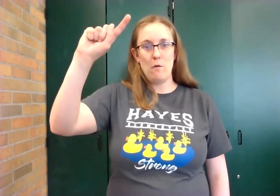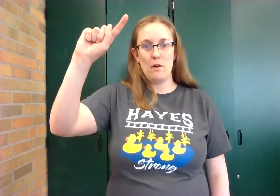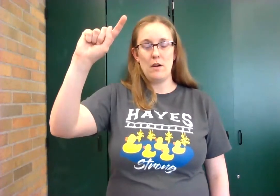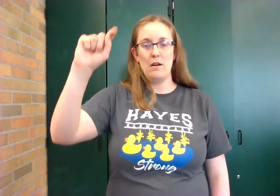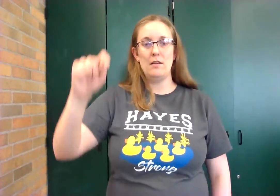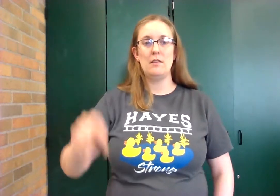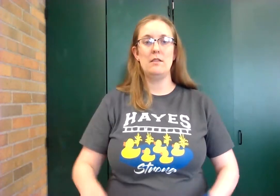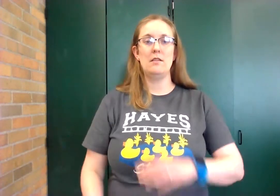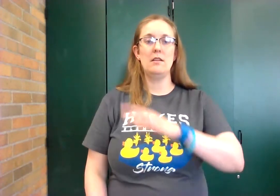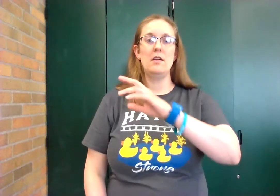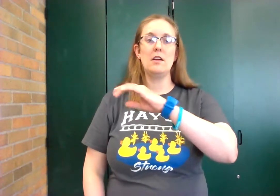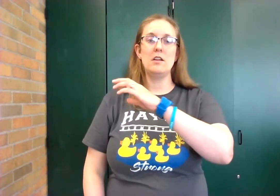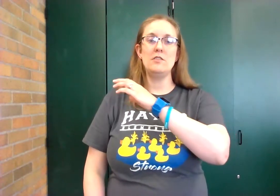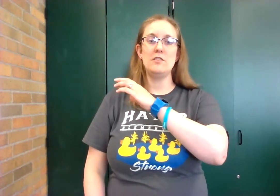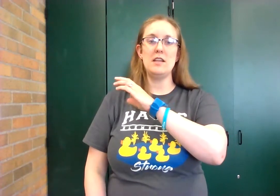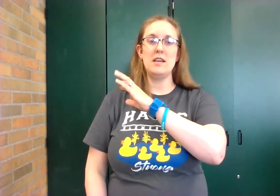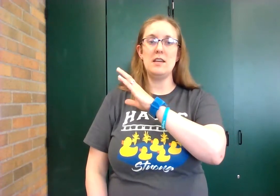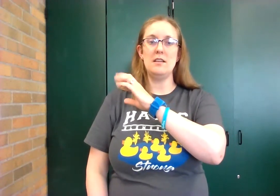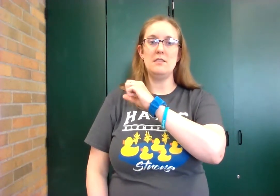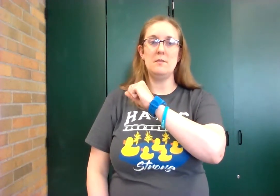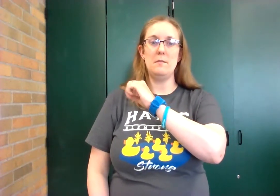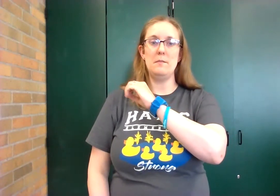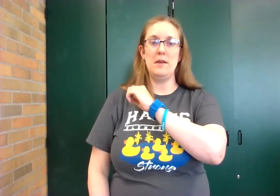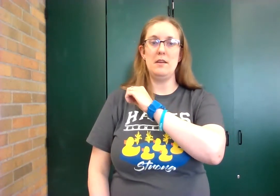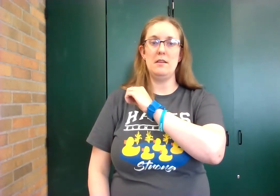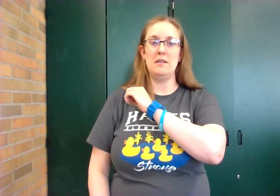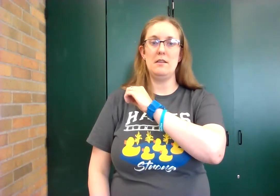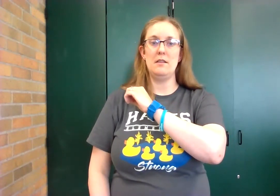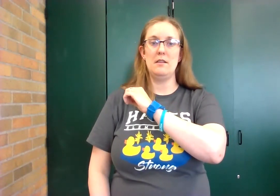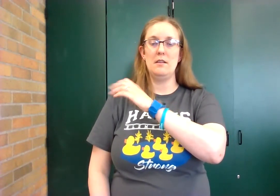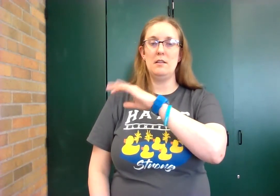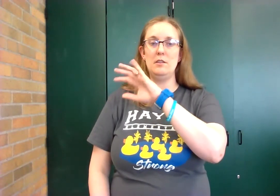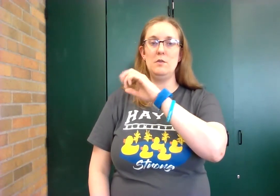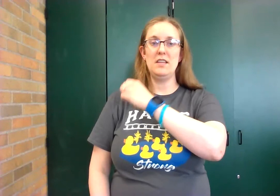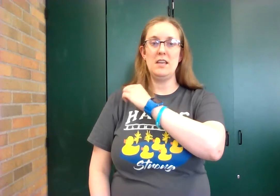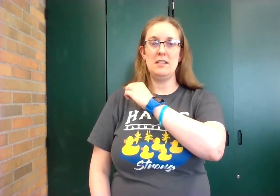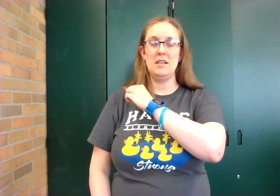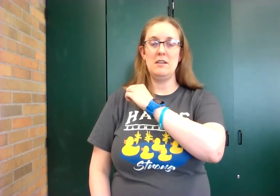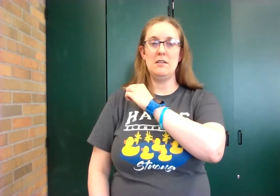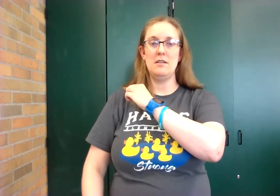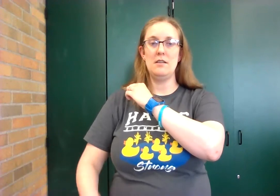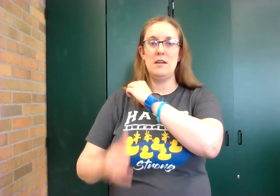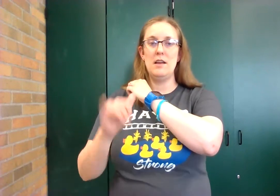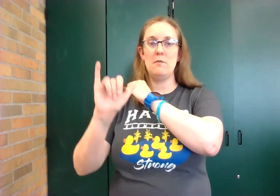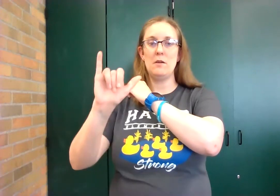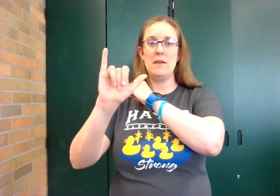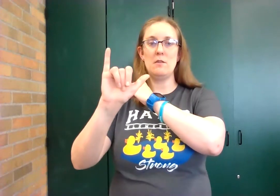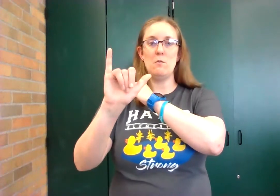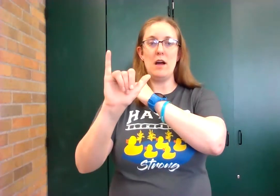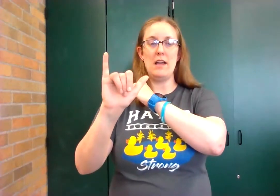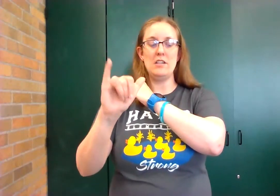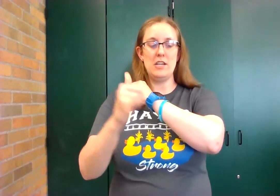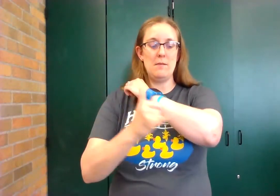country is make a loose hand here we're gonna make the y shape